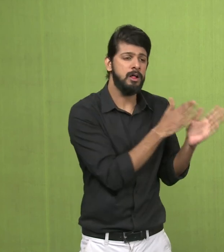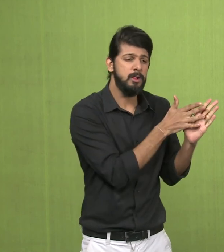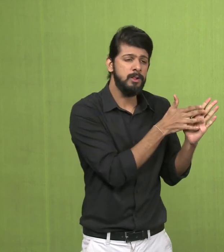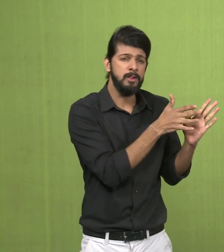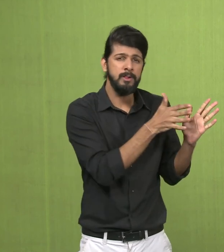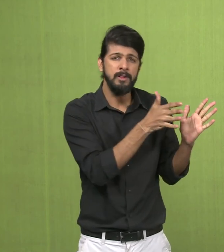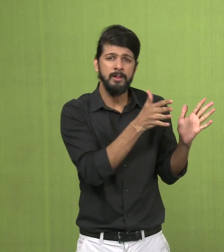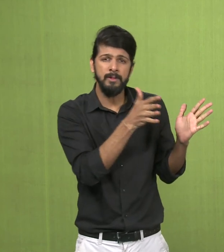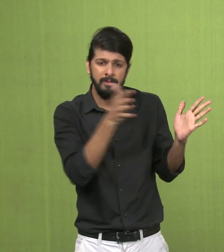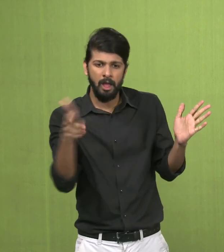form.